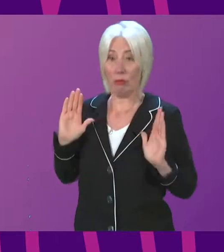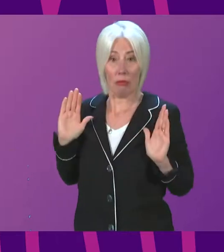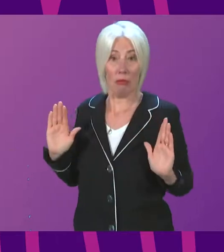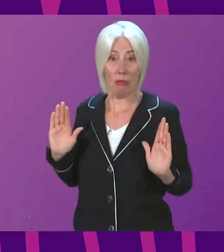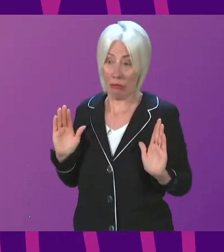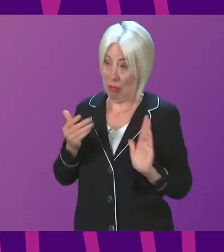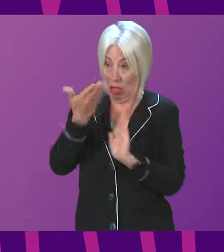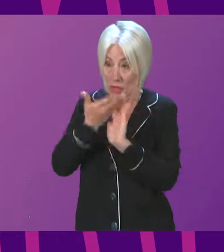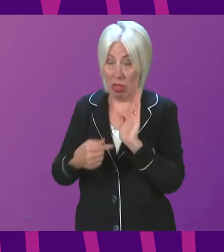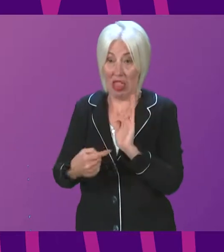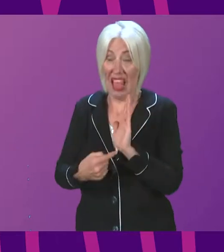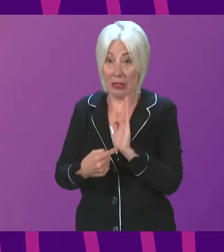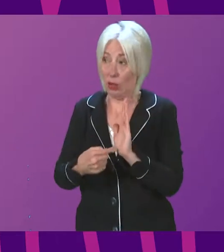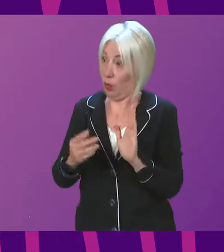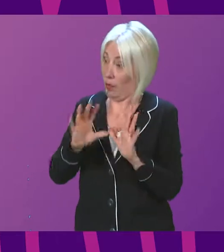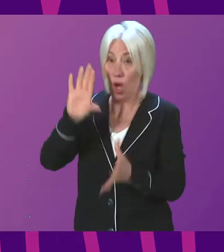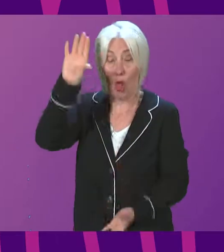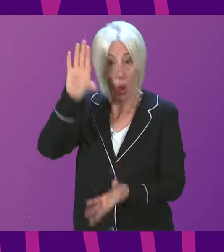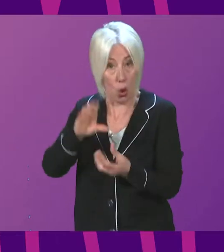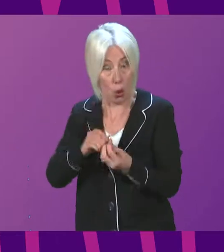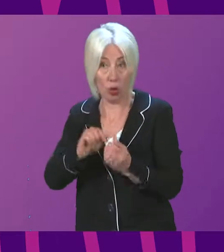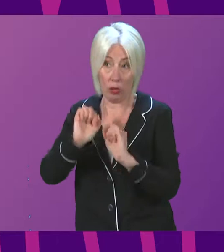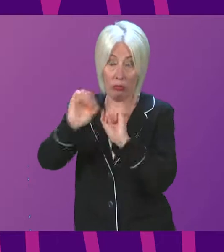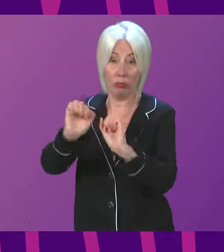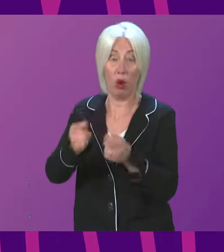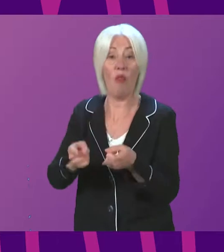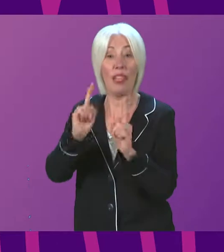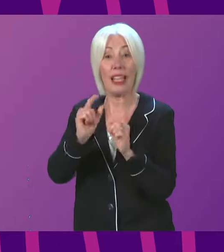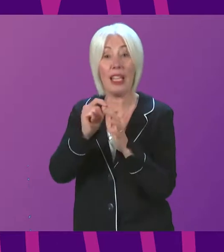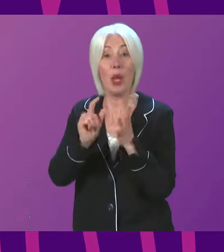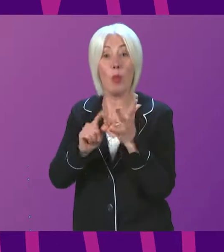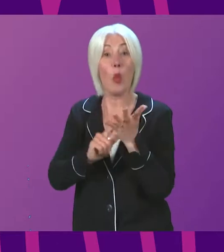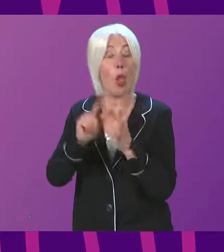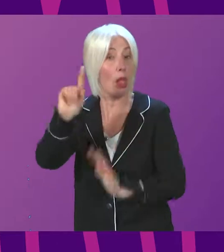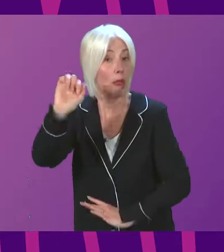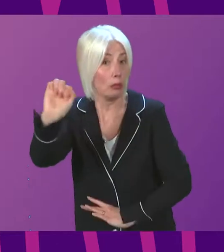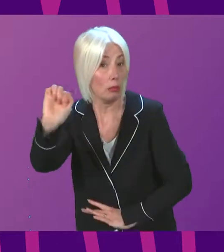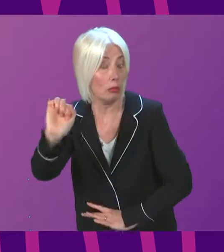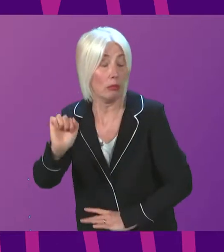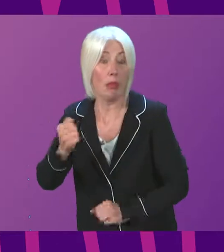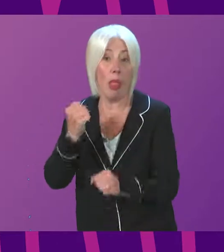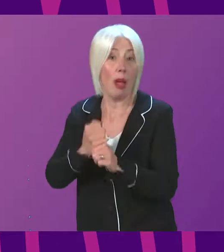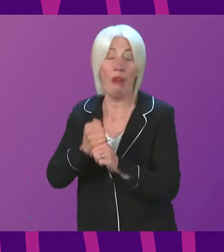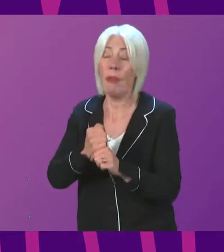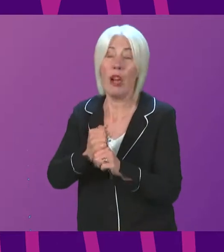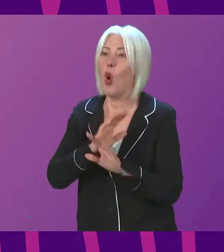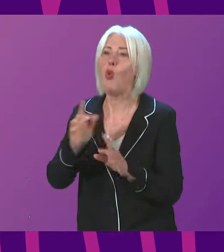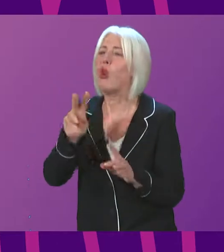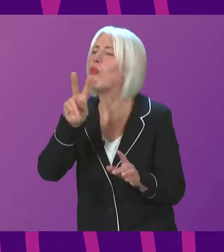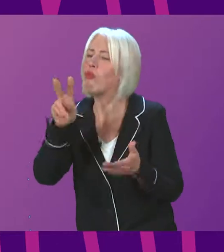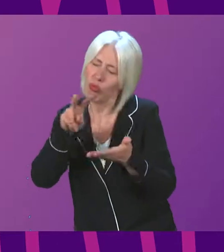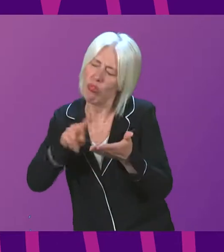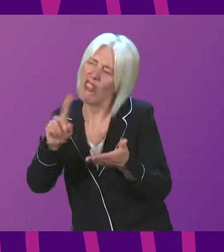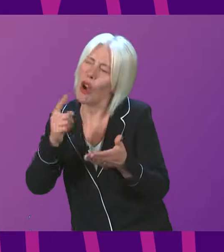the work and the conclusions of Lady Poole, and the Government will have no prior sign off of the